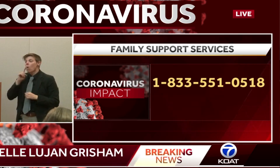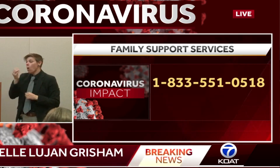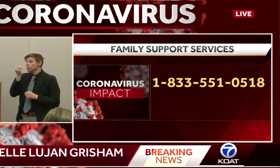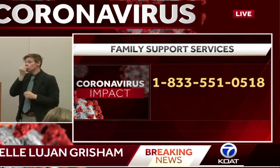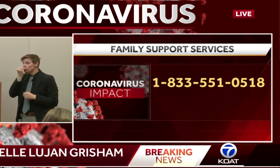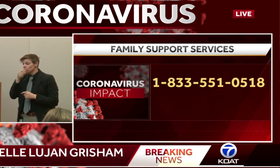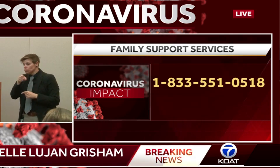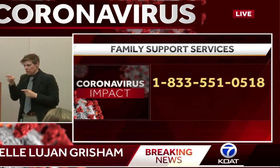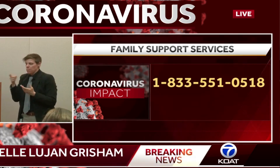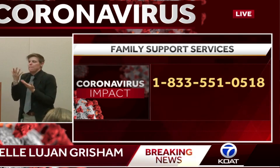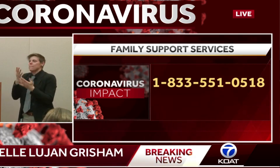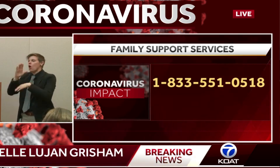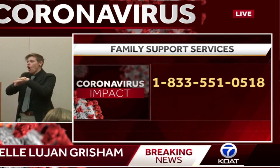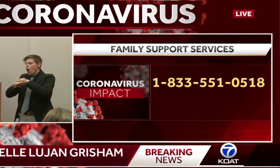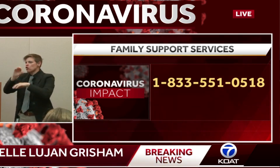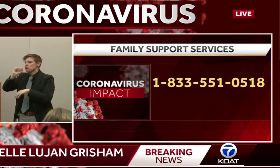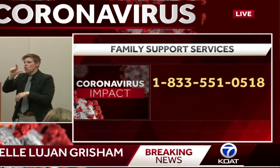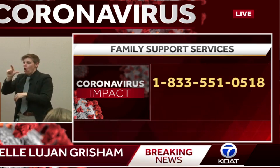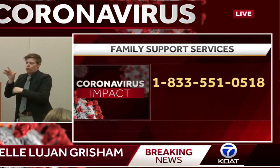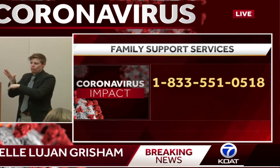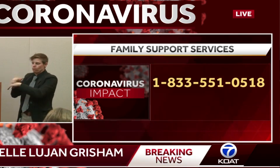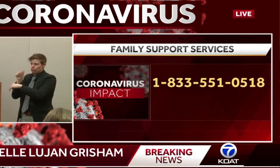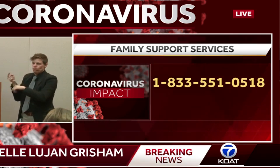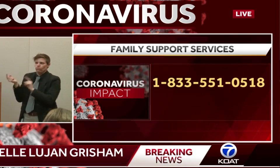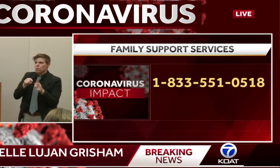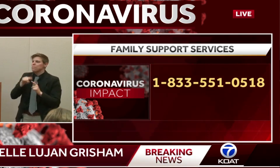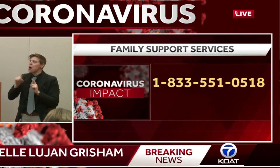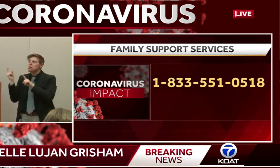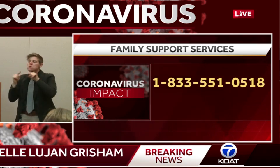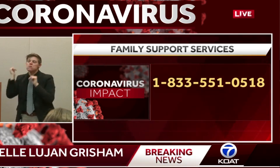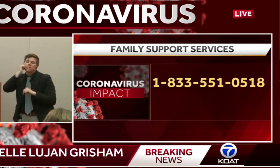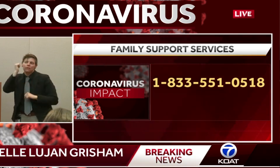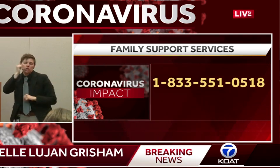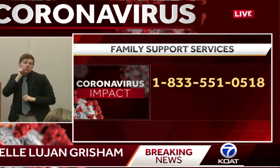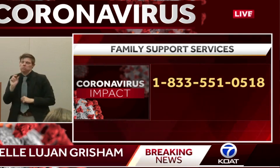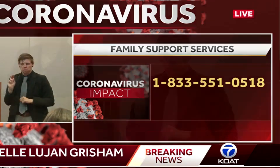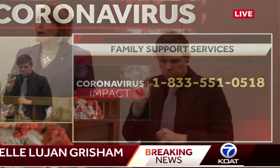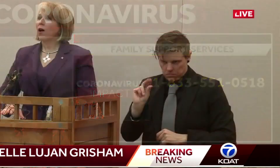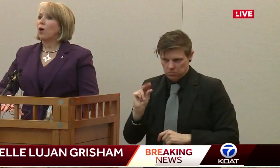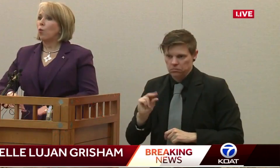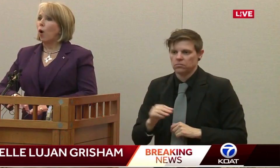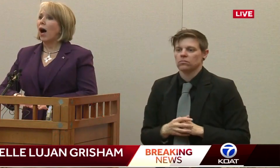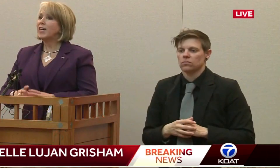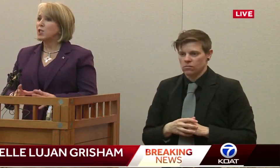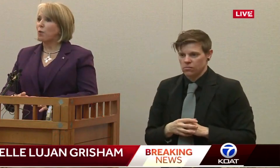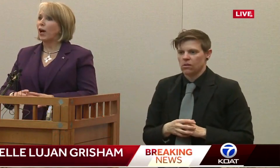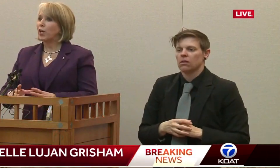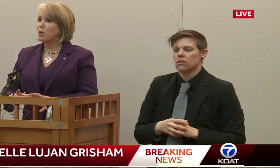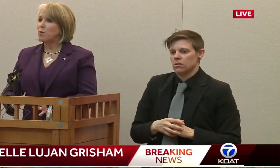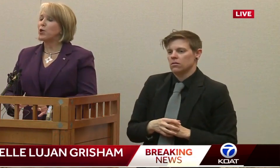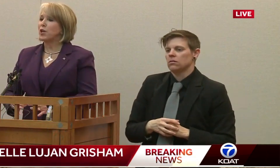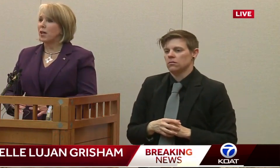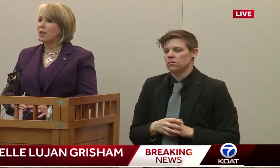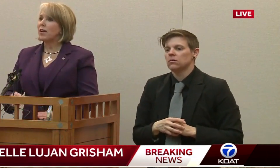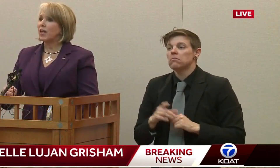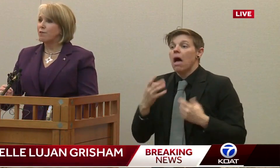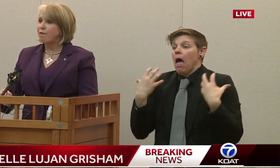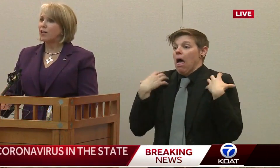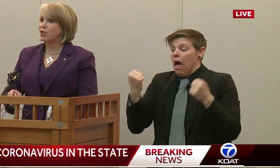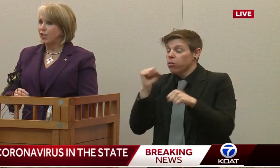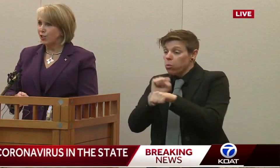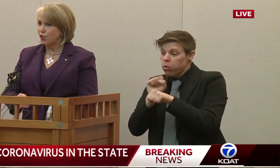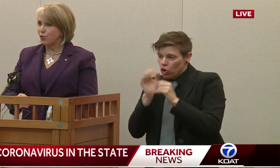further. We do not have, to date, the kind of widespread community